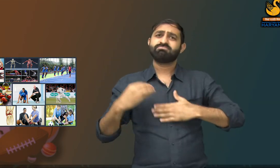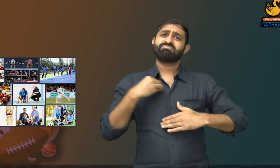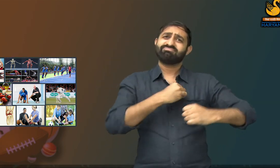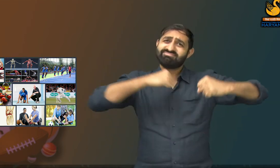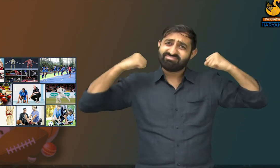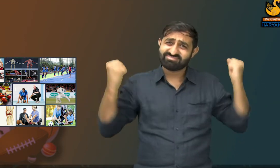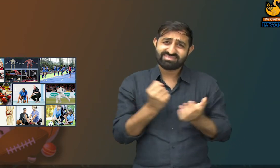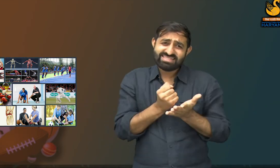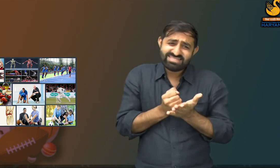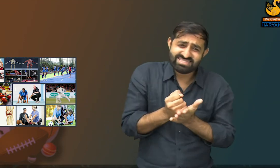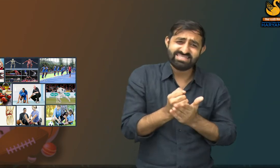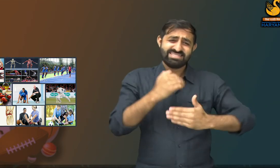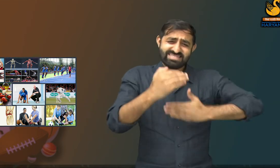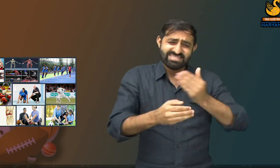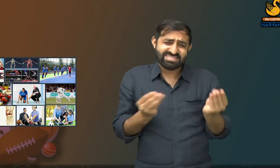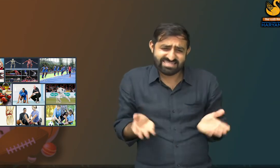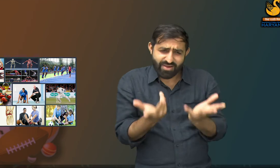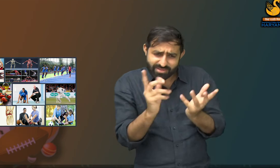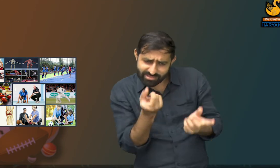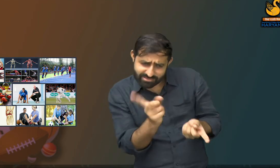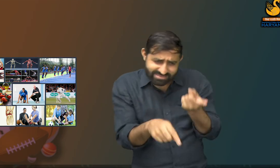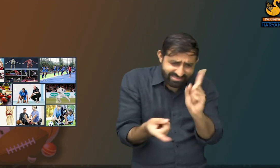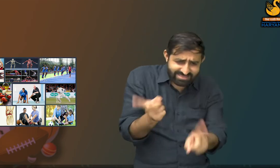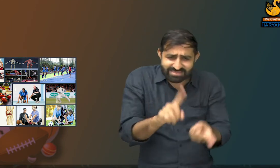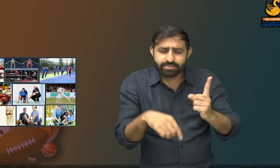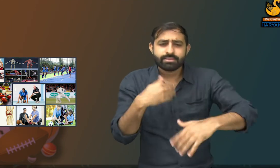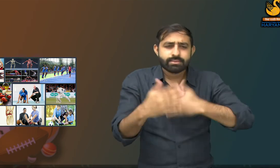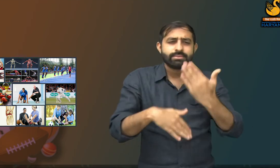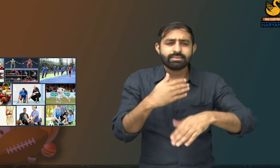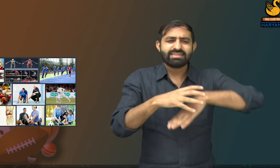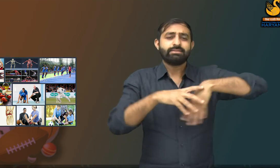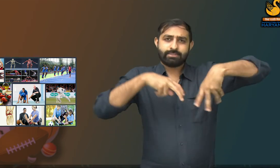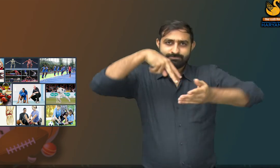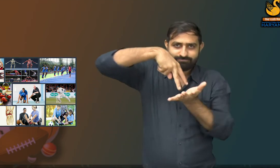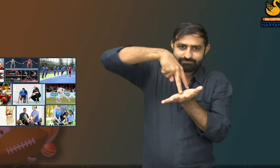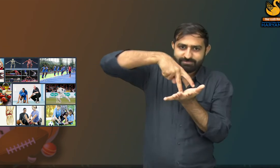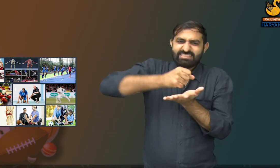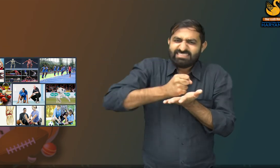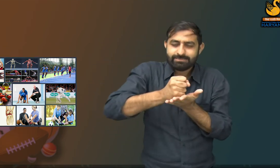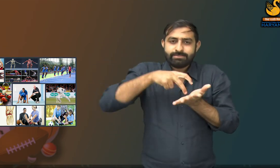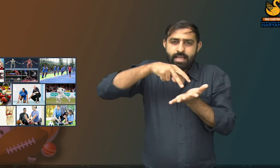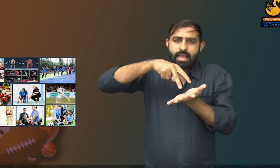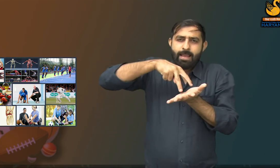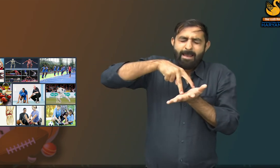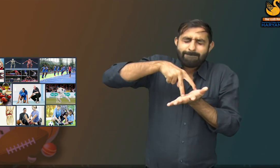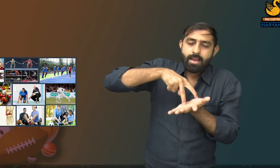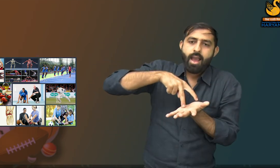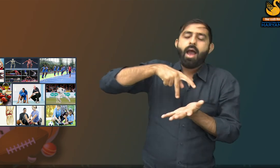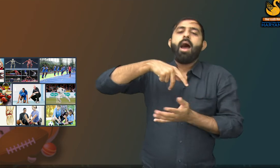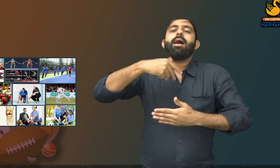In that situation proper medical attention is given to them for their speedy recovery from